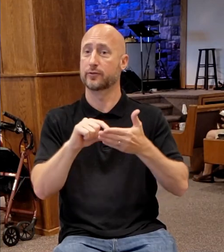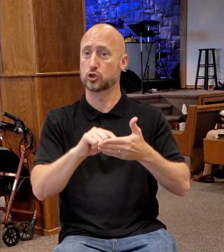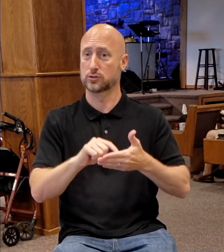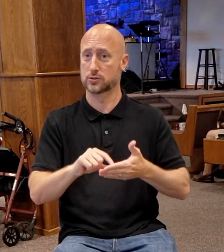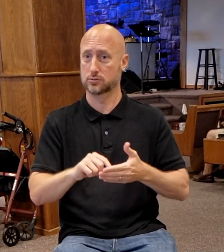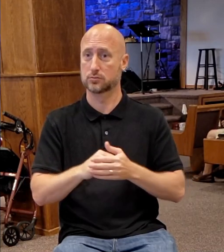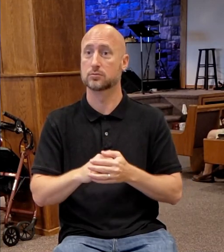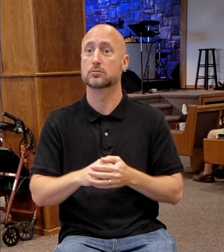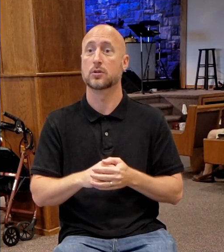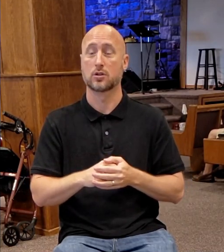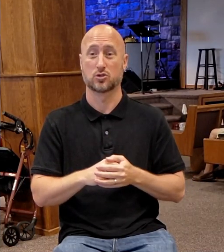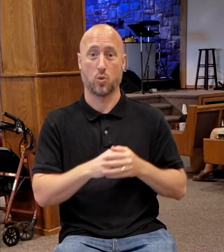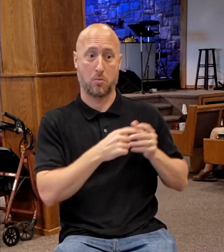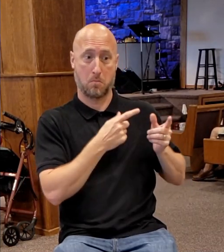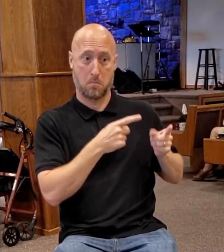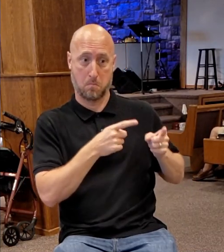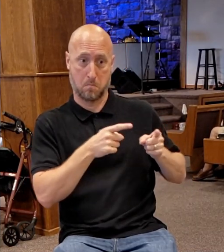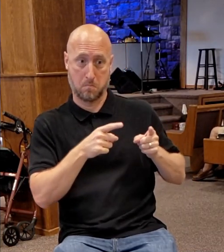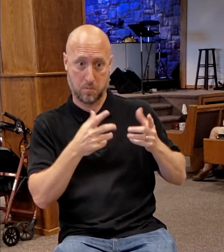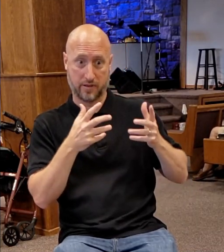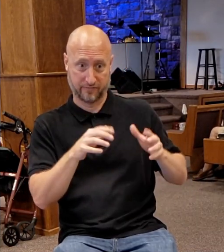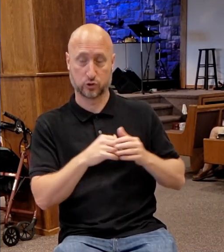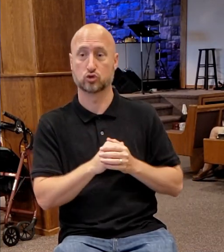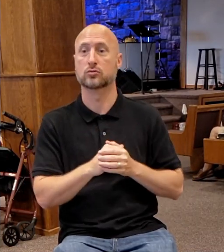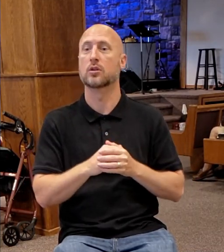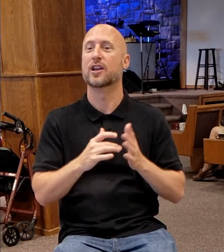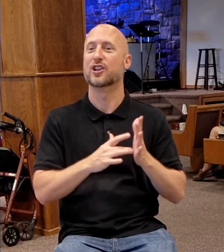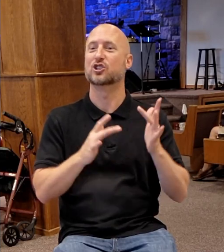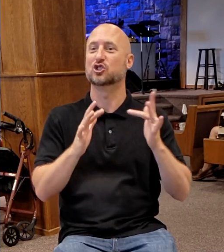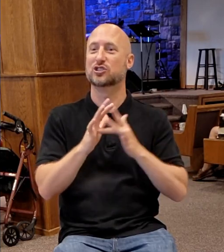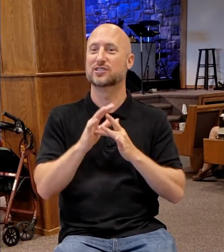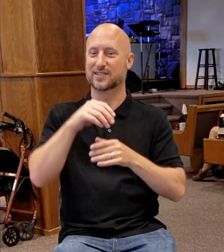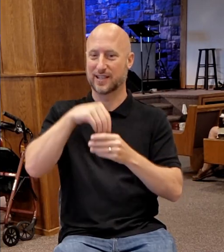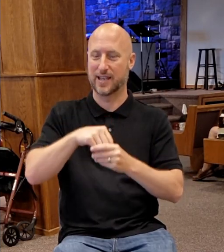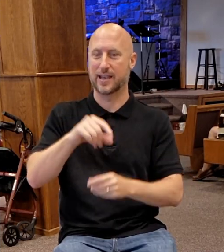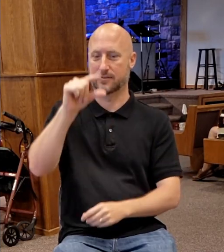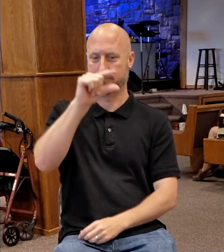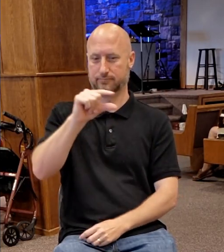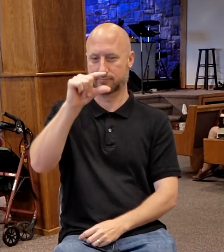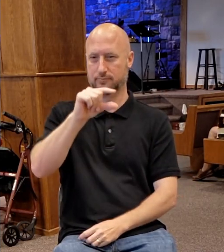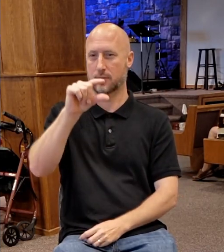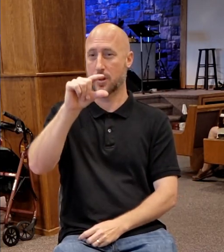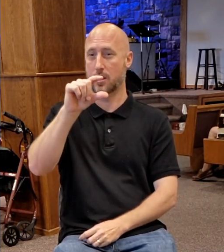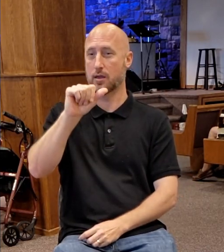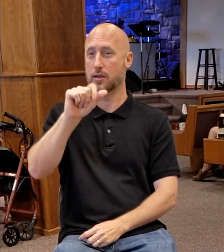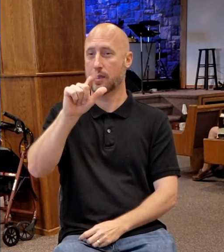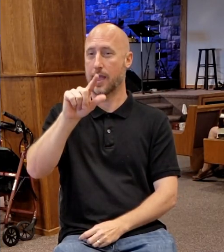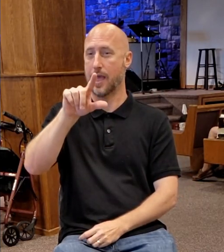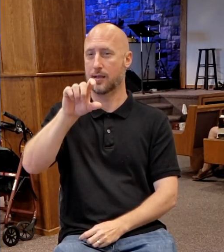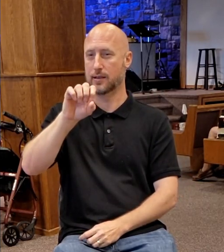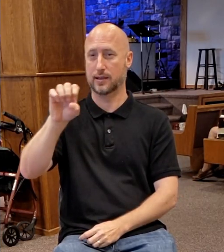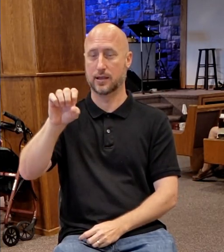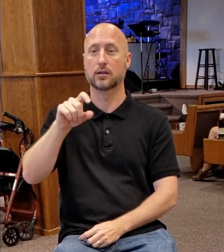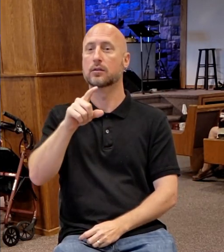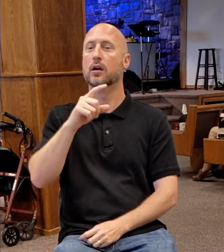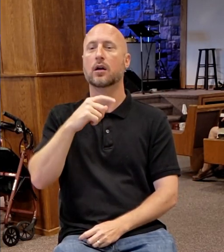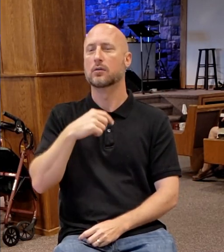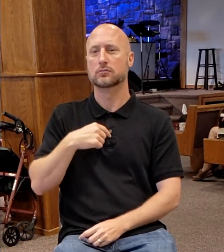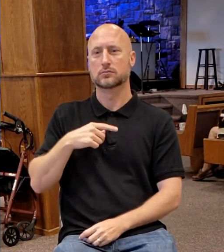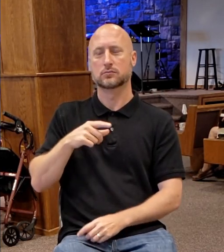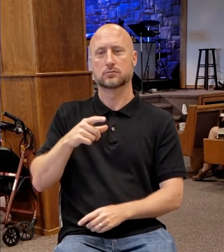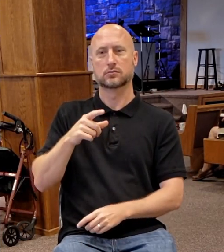After these things Jesus walked in Galilee, for he would not walk in Jewry, because